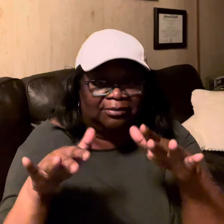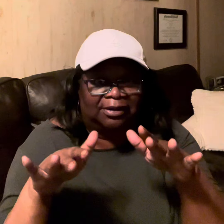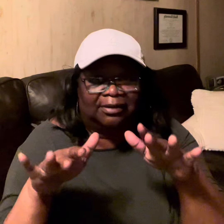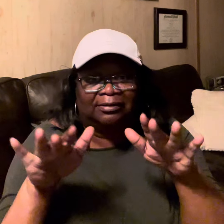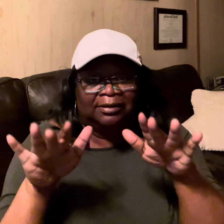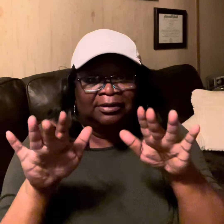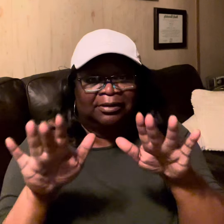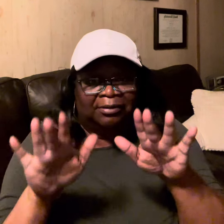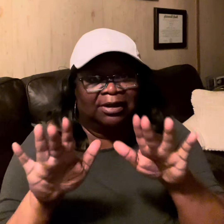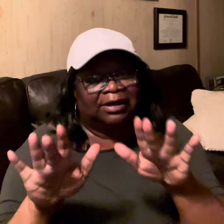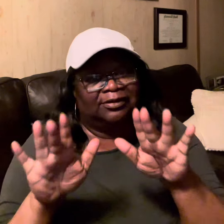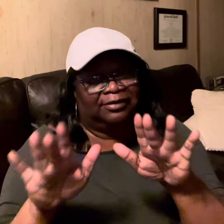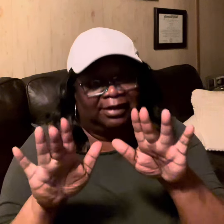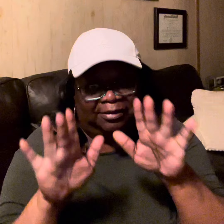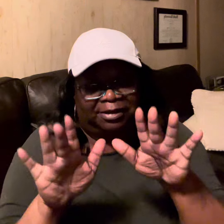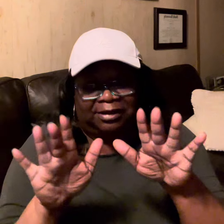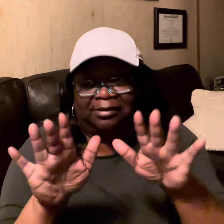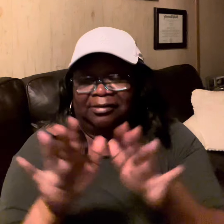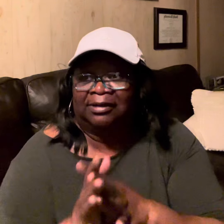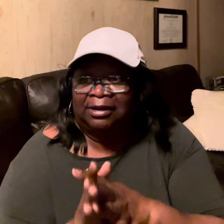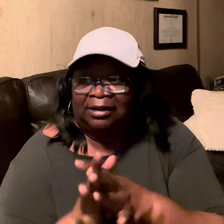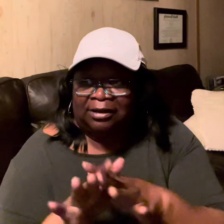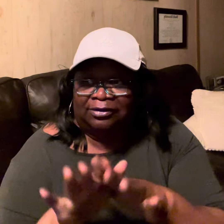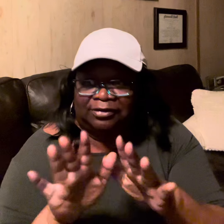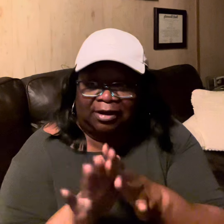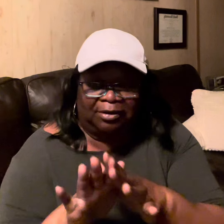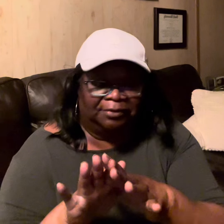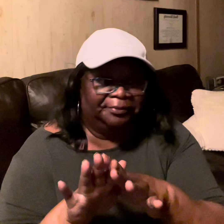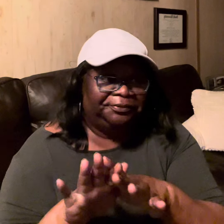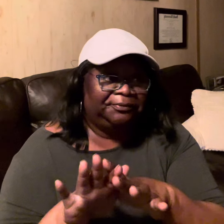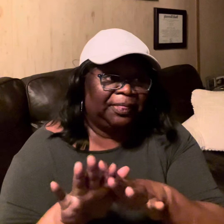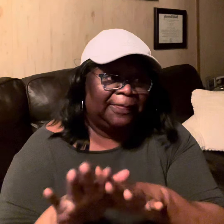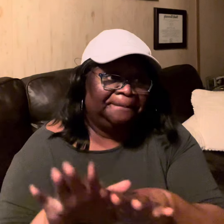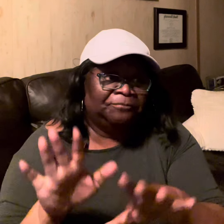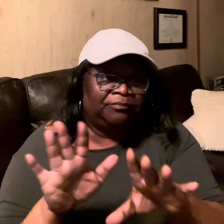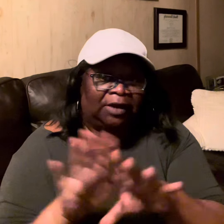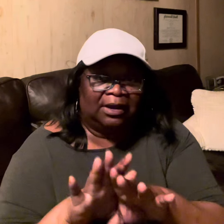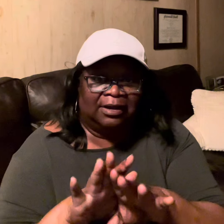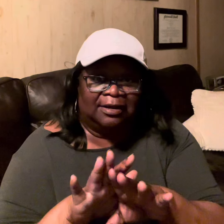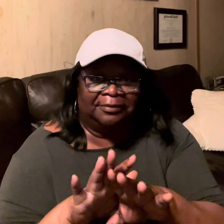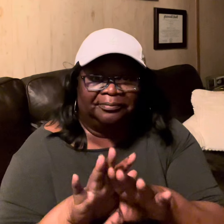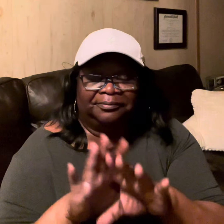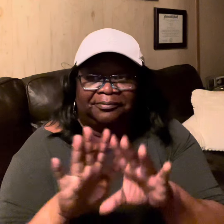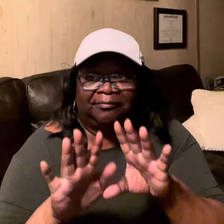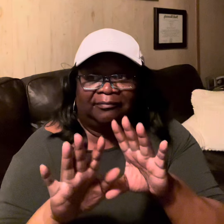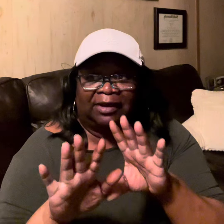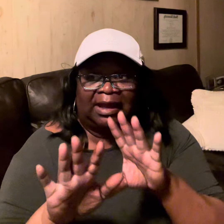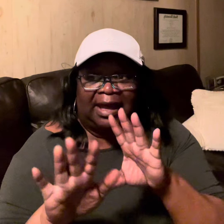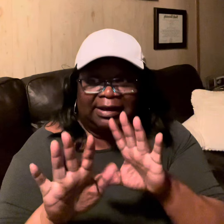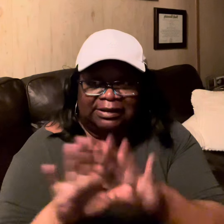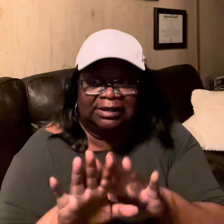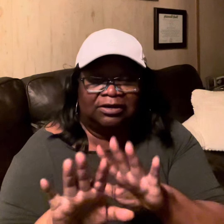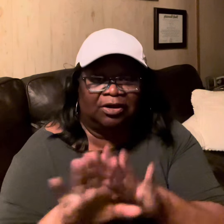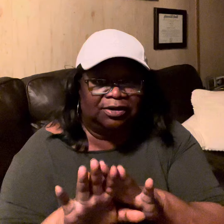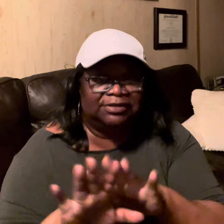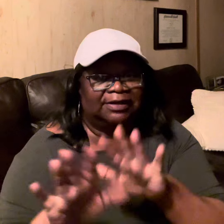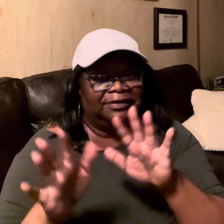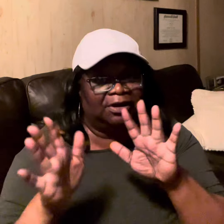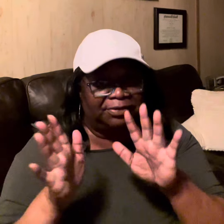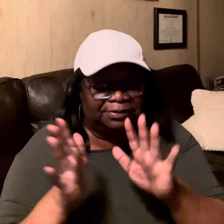what what can I say I'm here so um I did notice that there were some